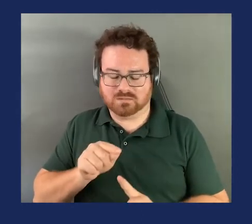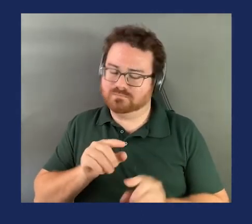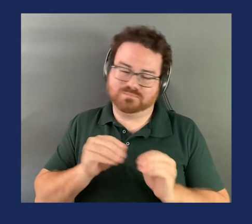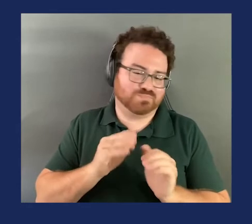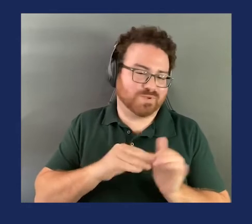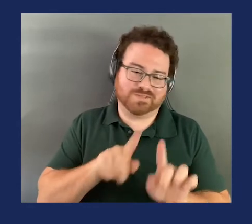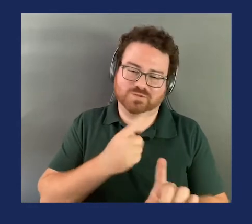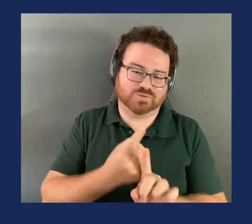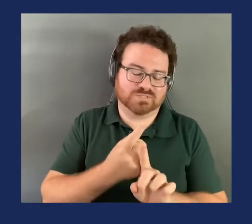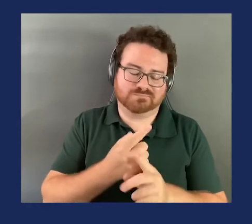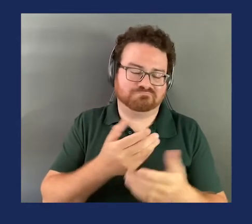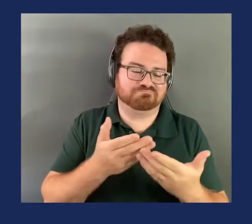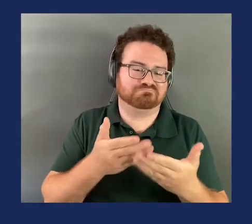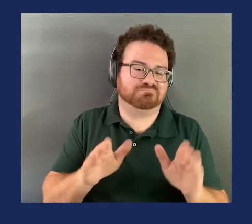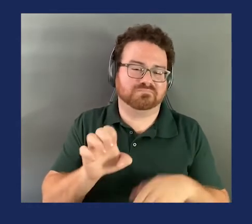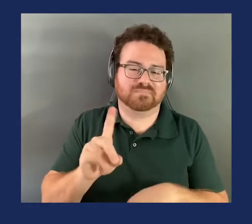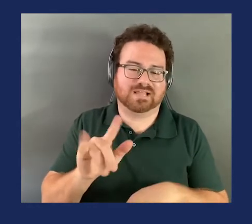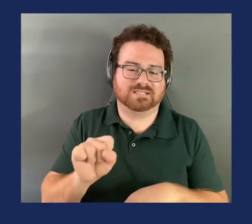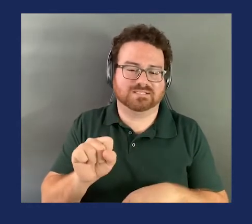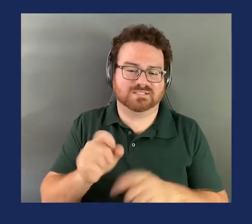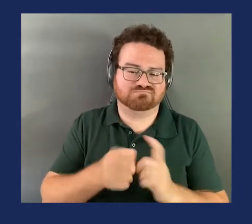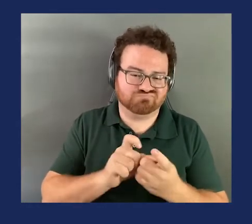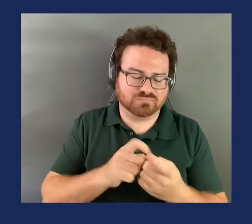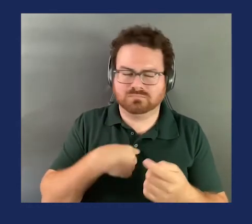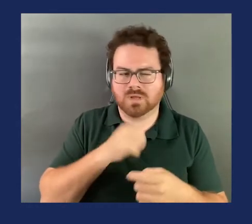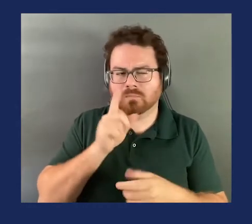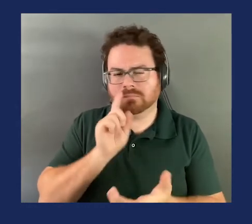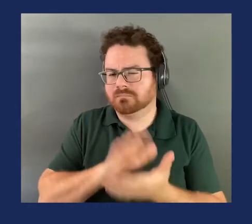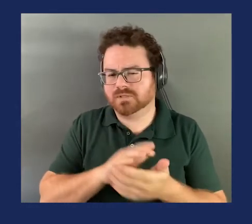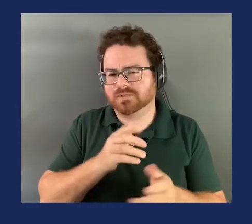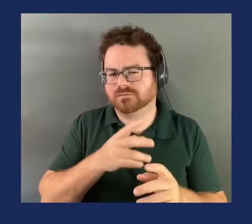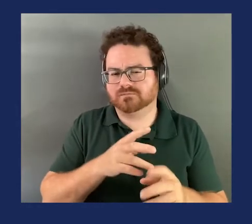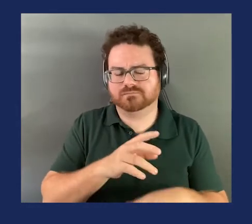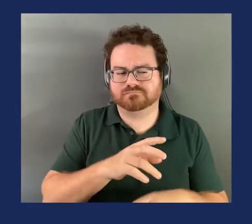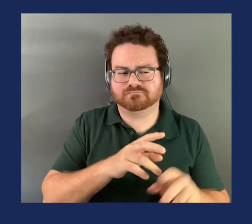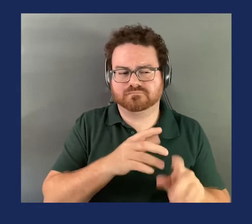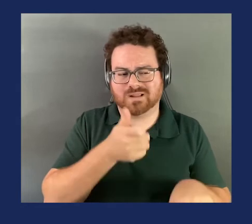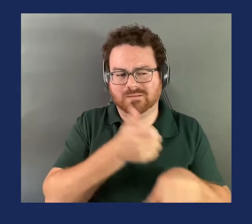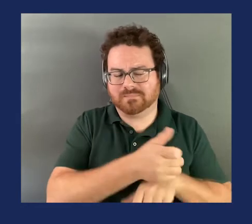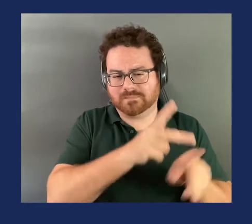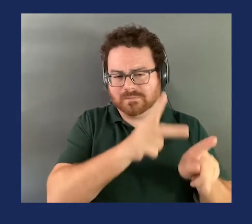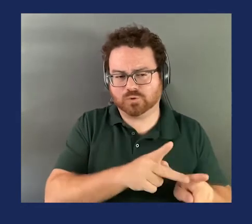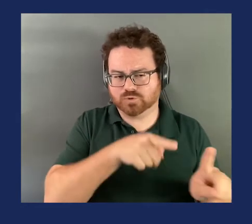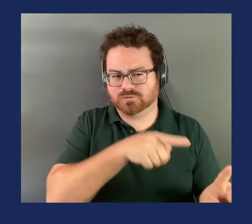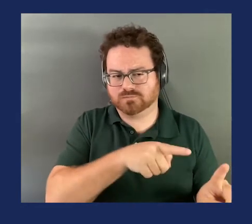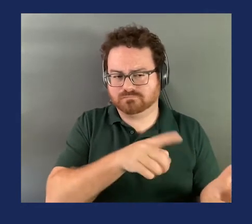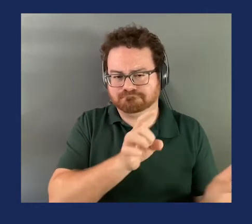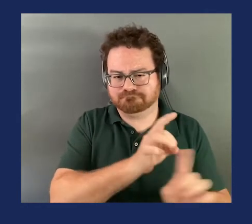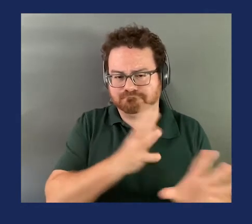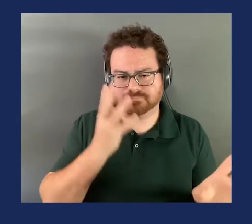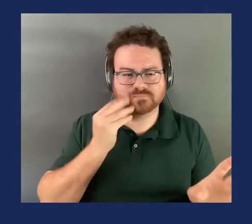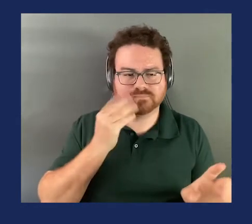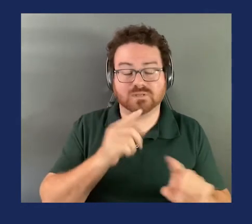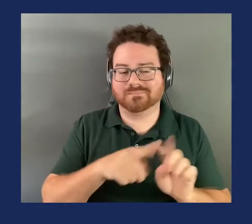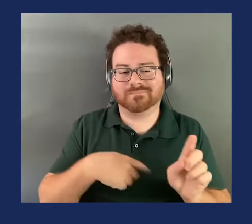I don't believe it's victim blaming, but I'm also not sure collecting information and soliciting comments on seatbelt use